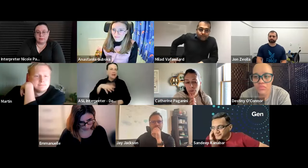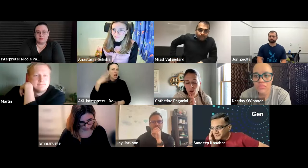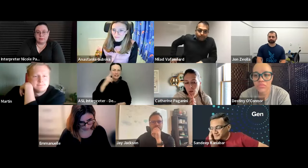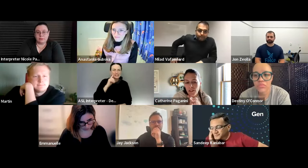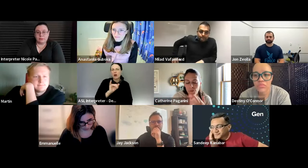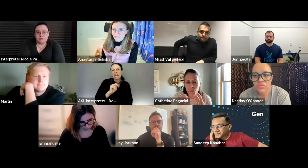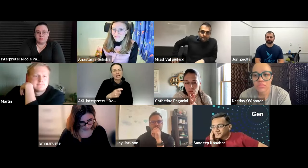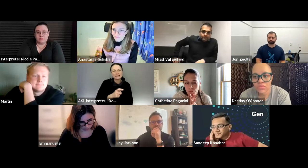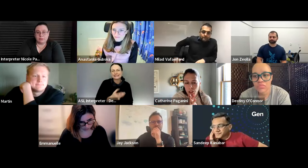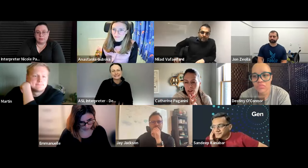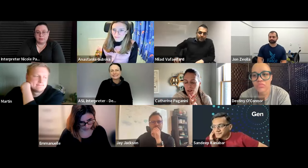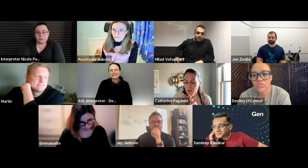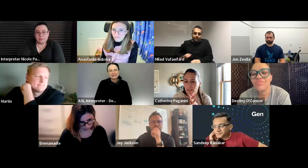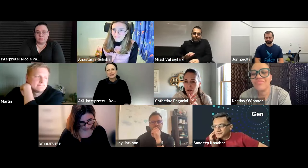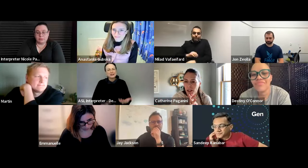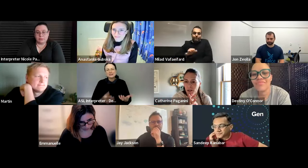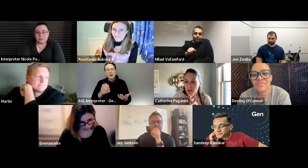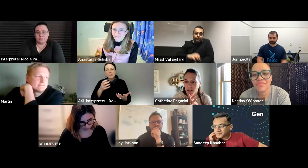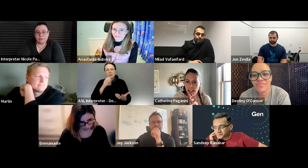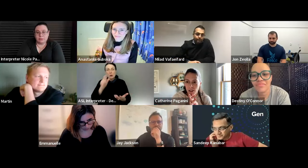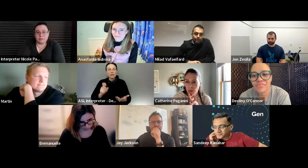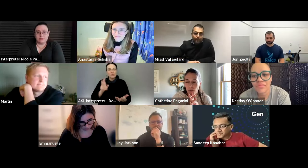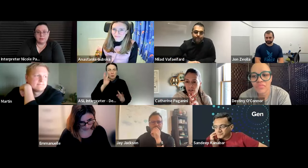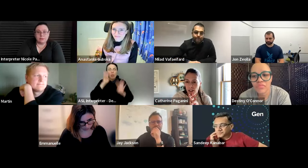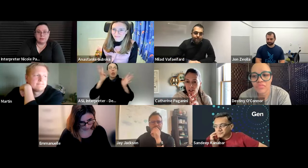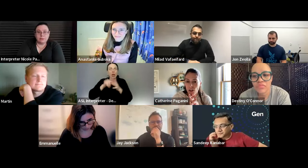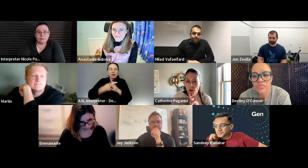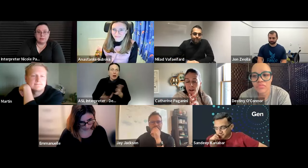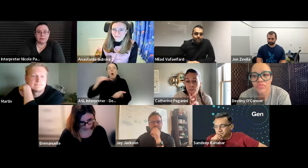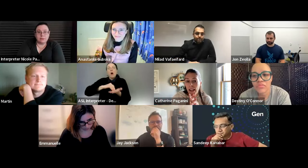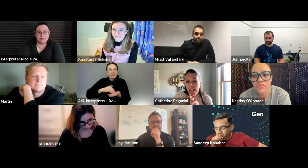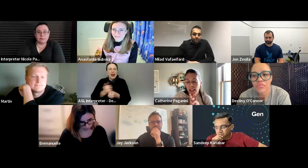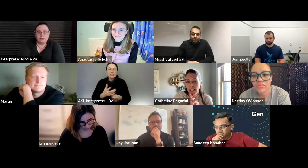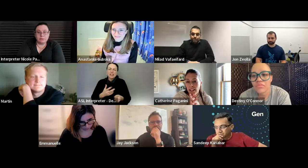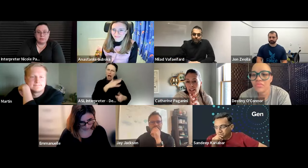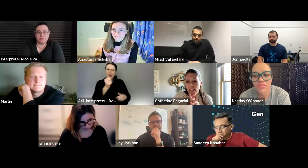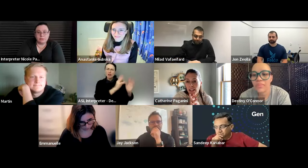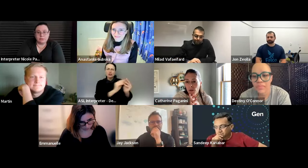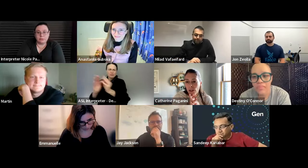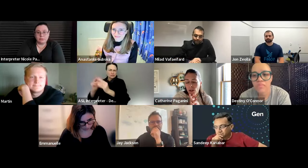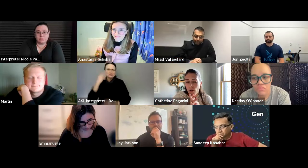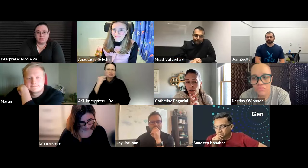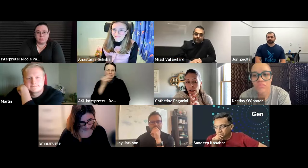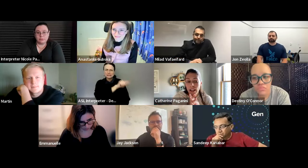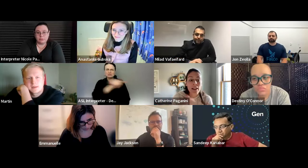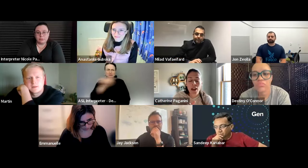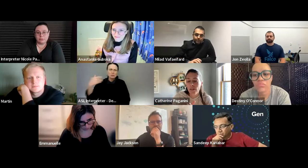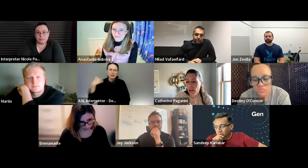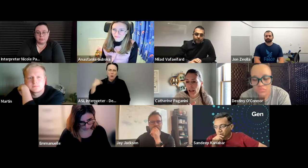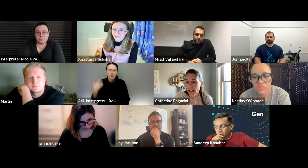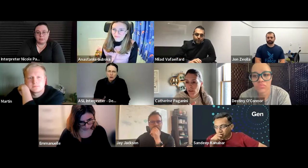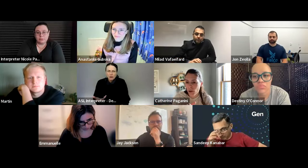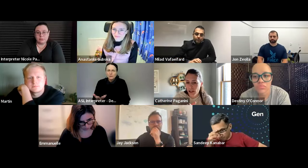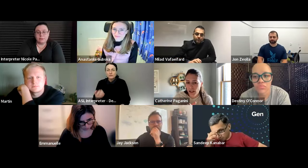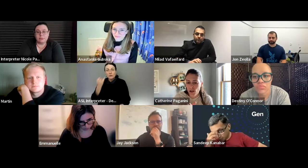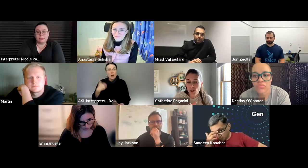foundation and some so we we don't need to reinvent the wheel right like other people have done it so i think let's see or like and